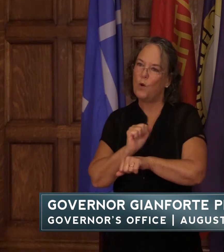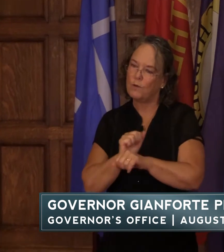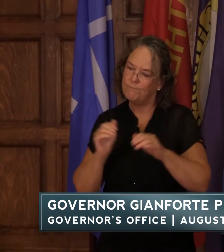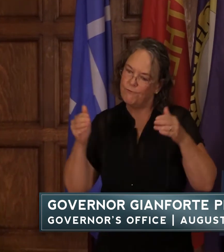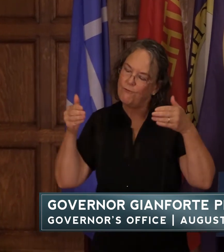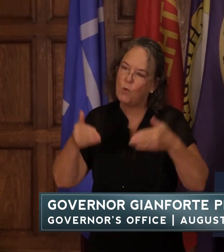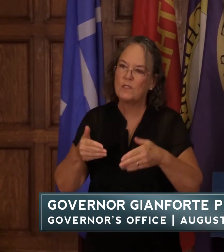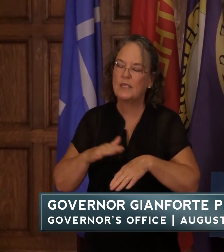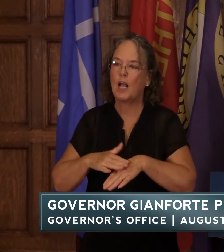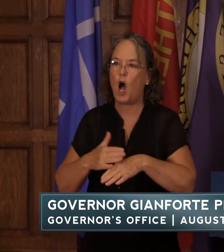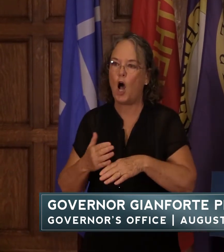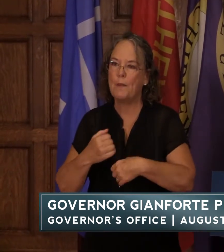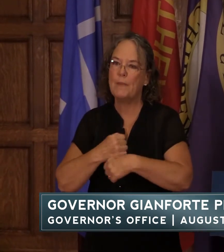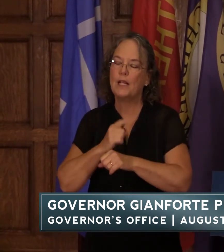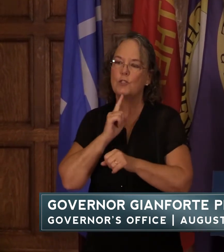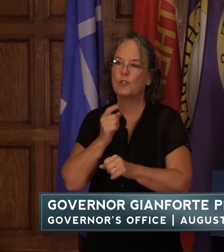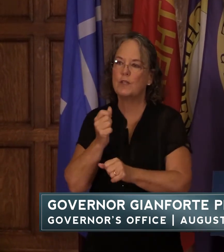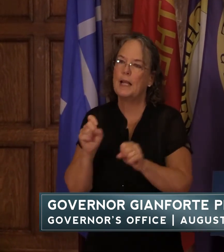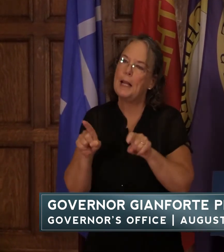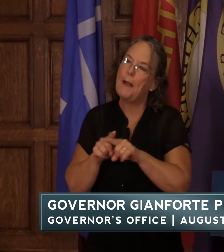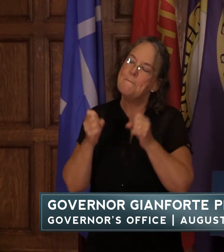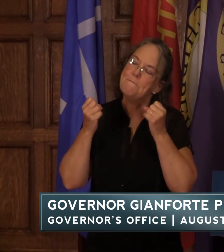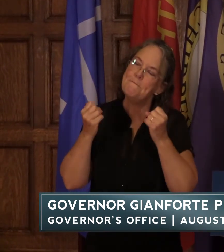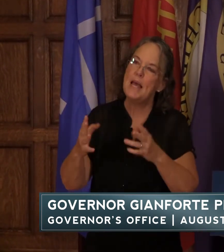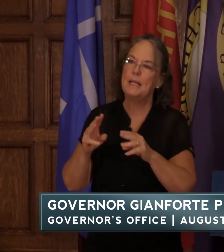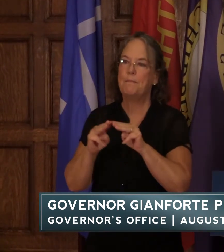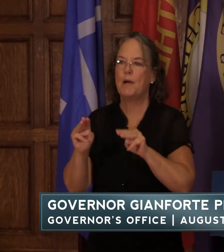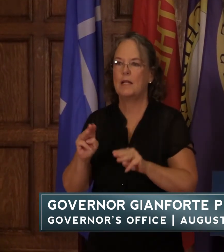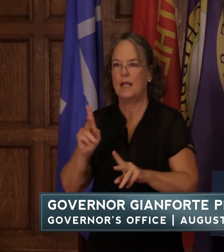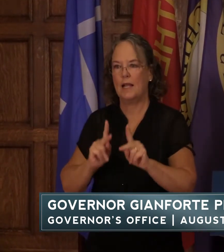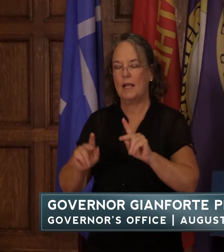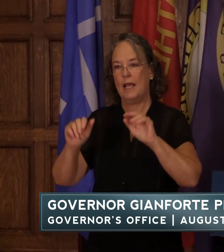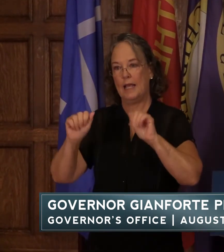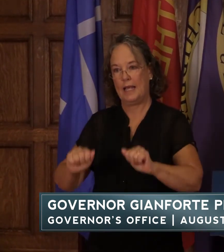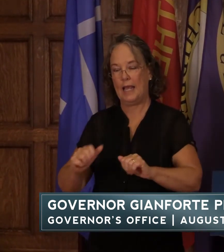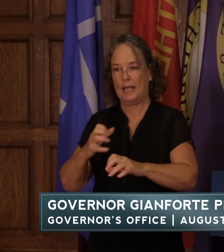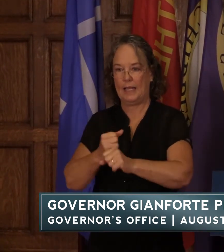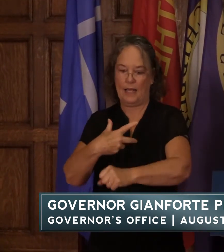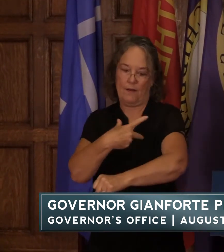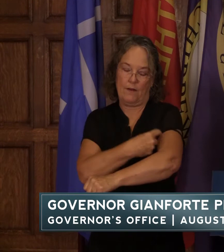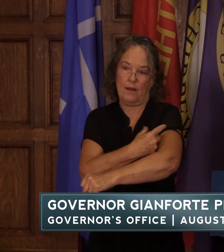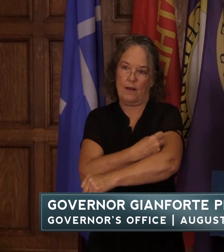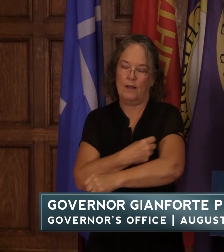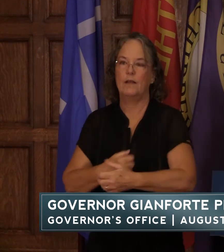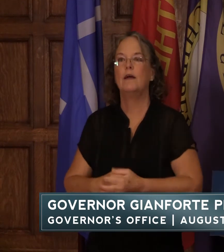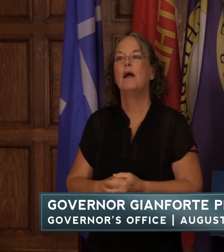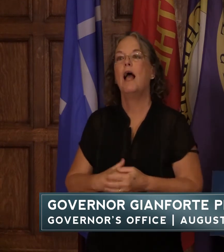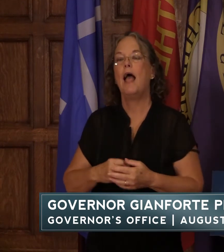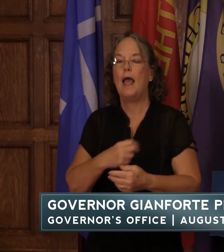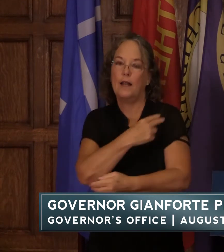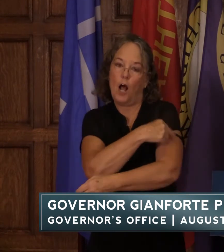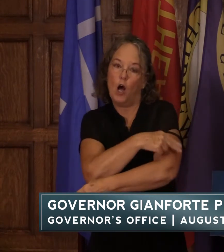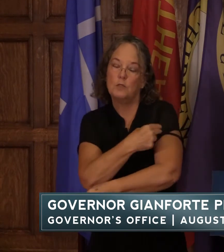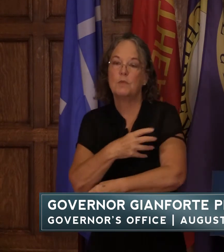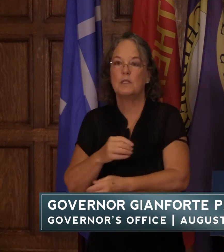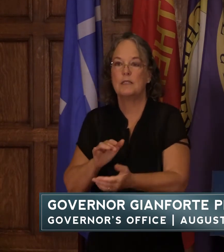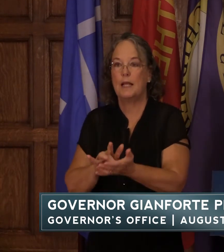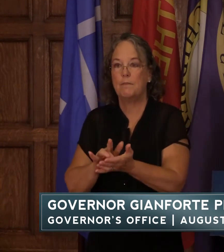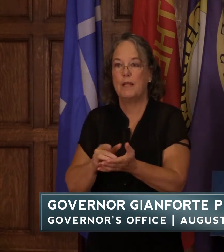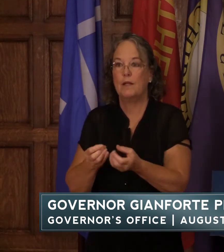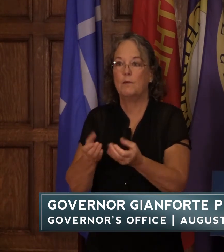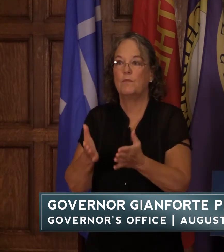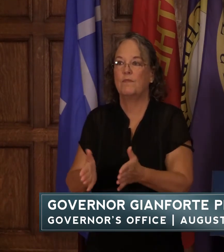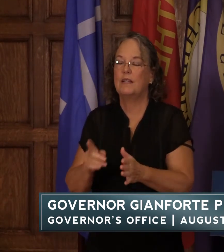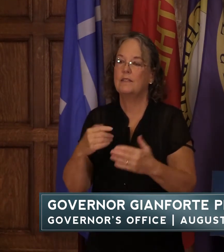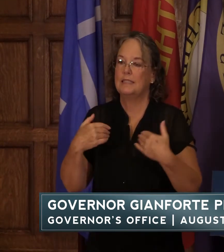ensuring that as many montanas get vaccinated as possible and that our hospitals and medical providers have the resources